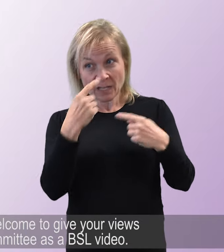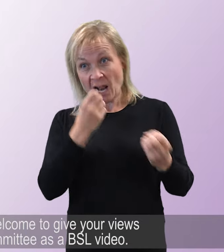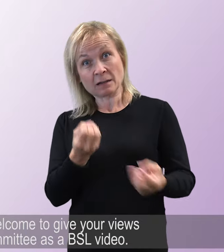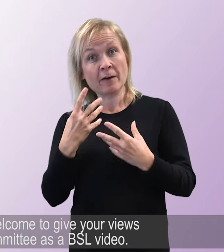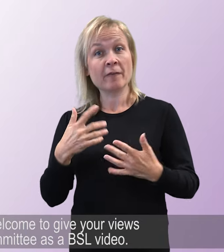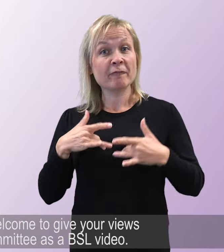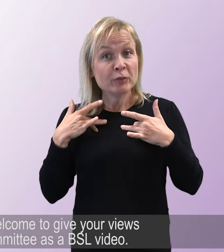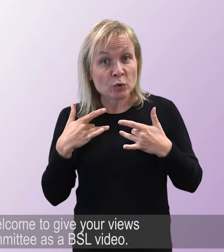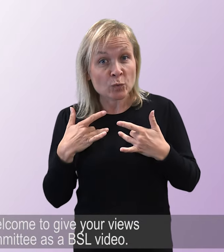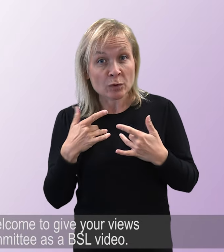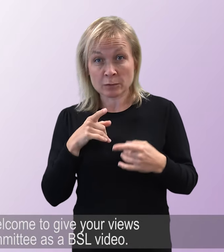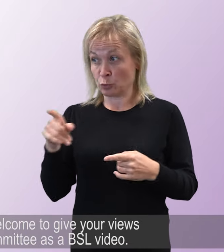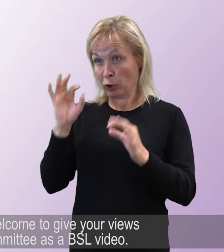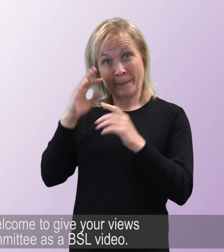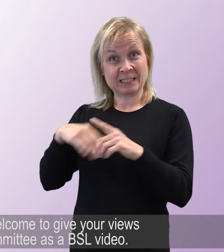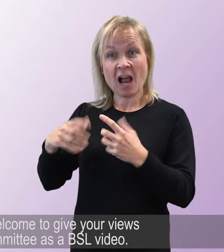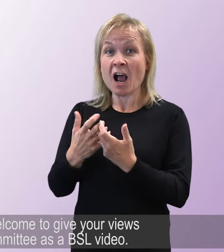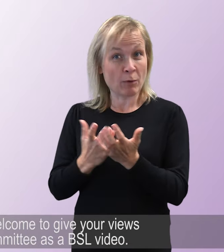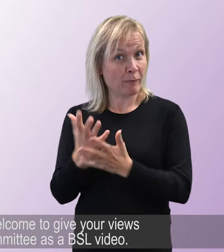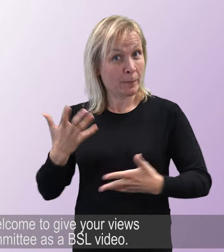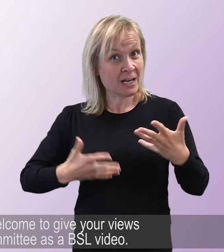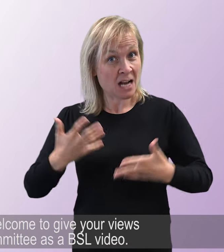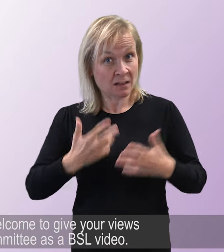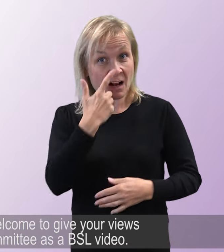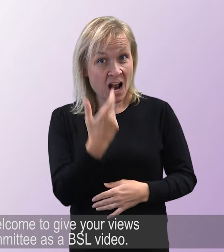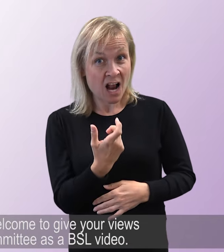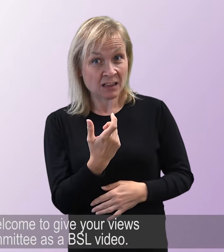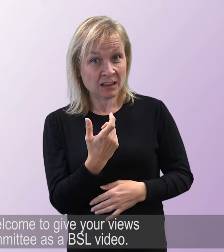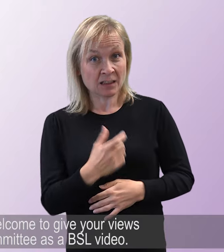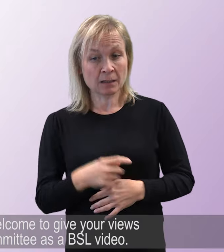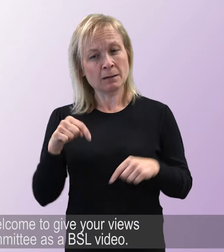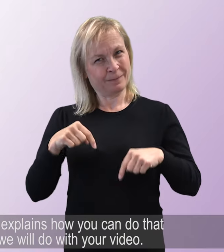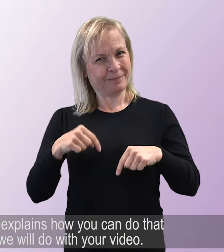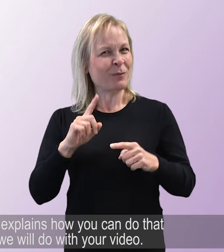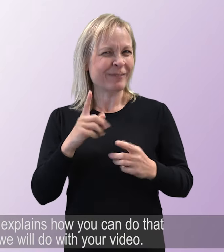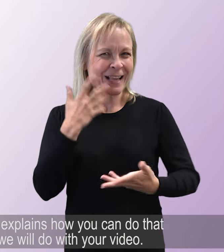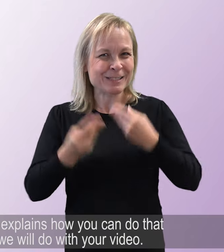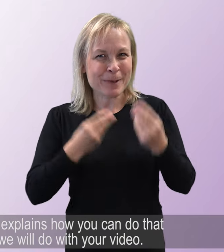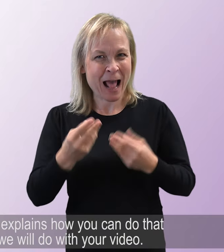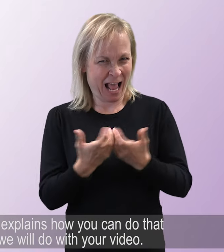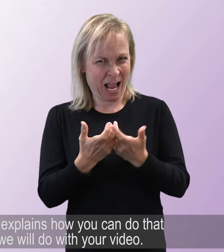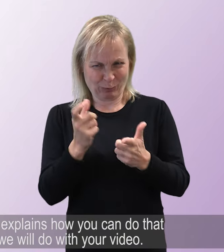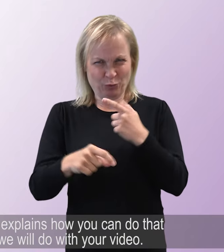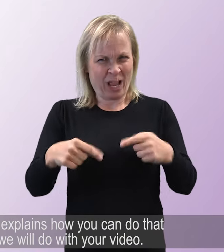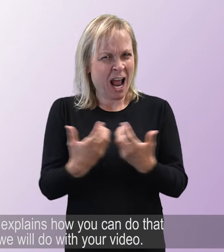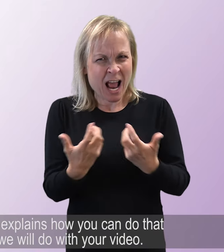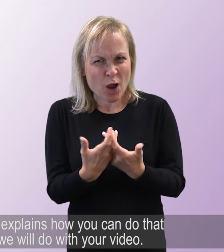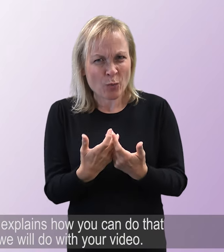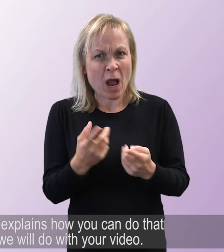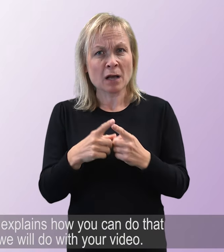You are welcome to give your views to a committee as a BSL video. This guidance explains how you can do that and what we